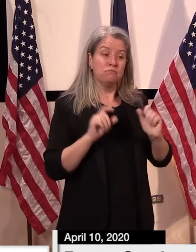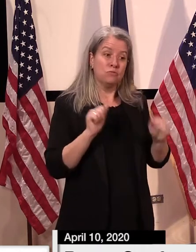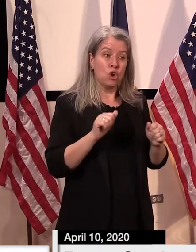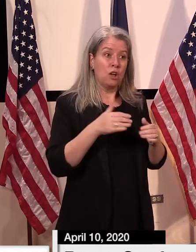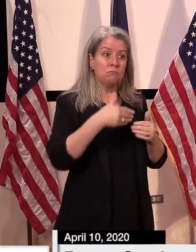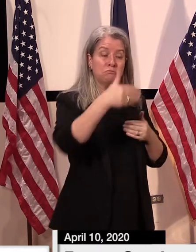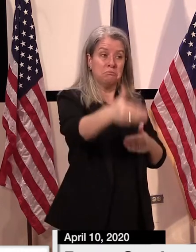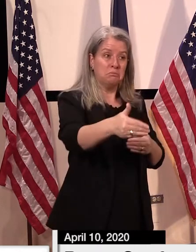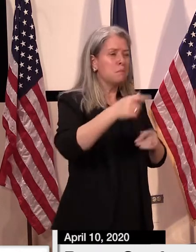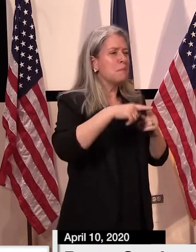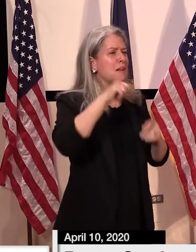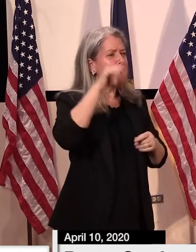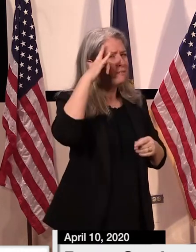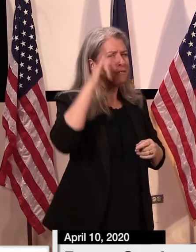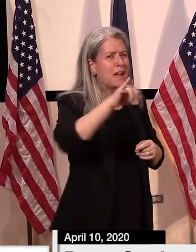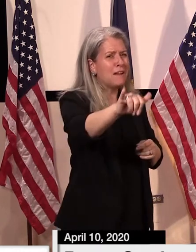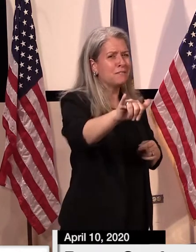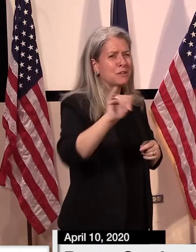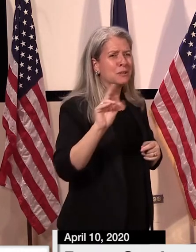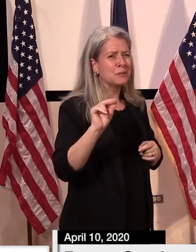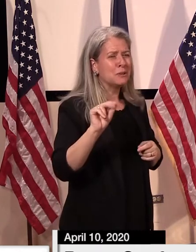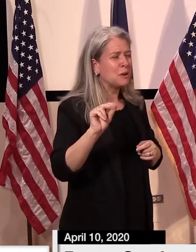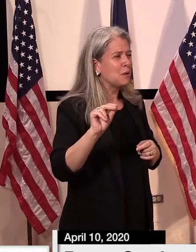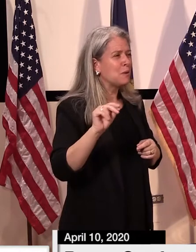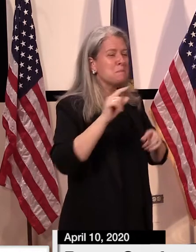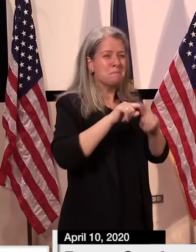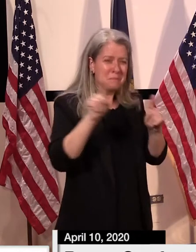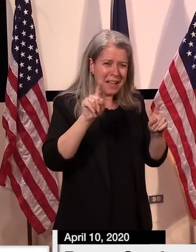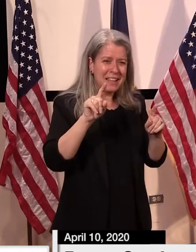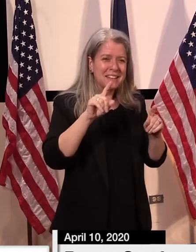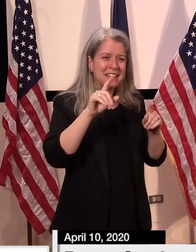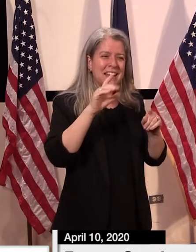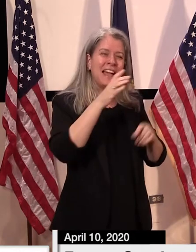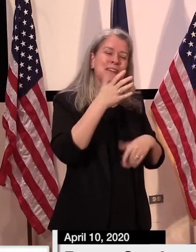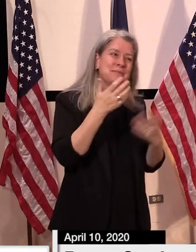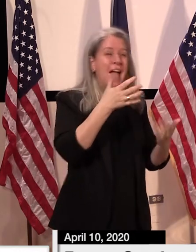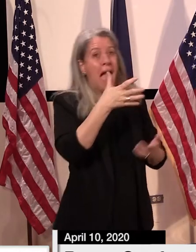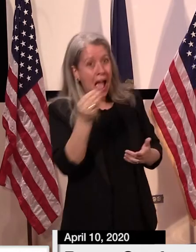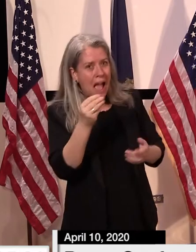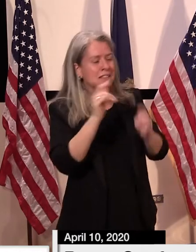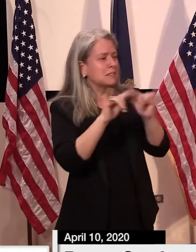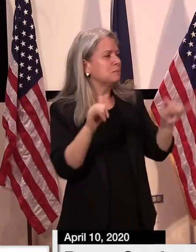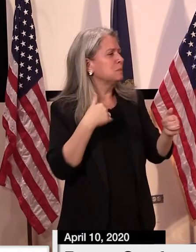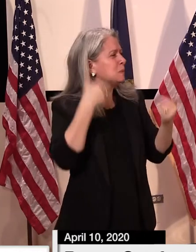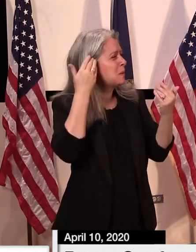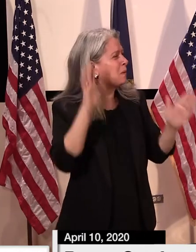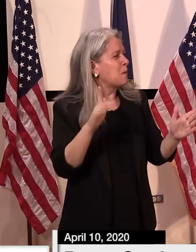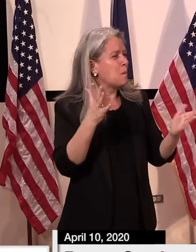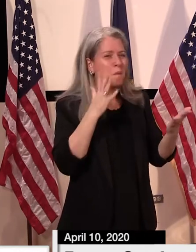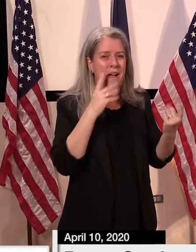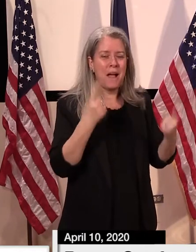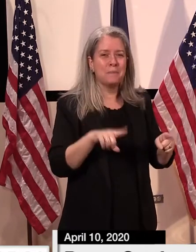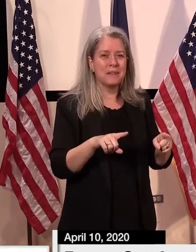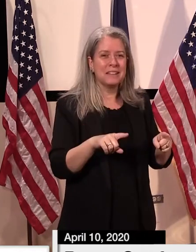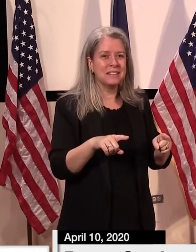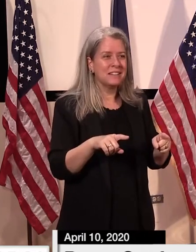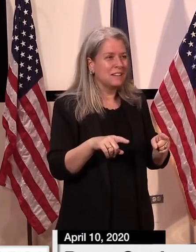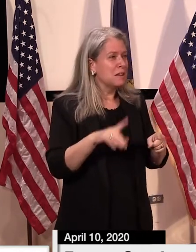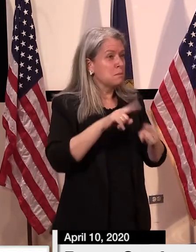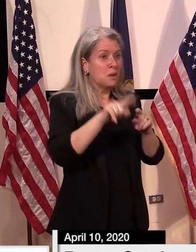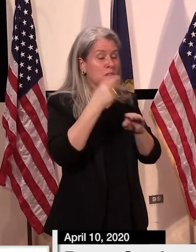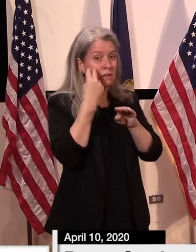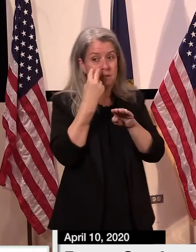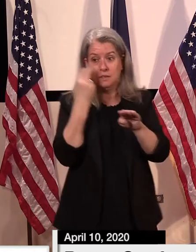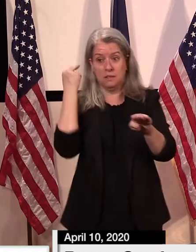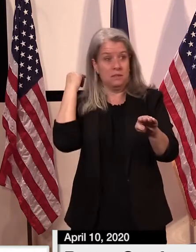on for a longer period of time. We just don't really know at this point. But think about how far we've come. It was